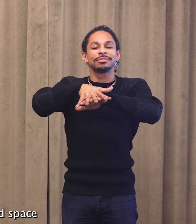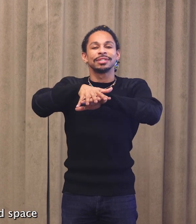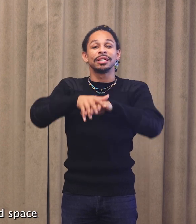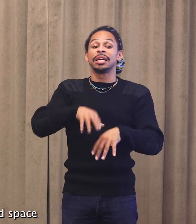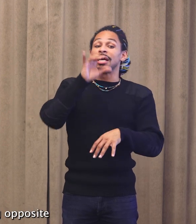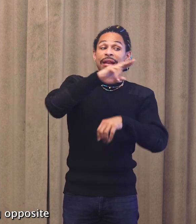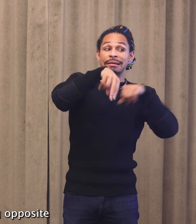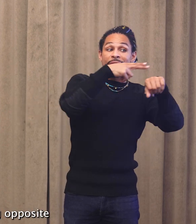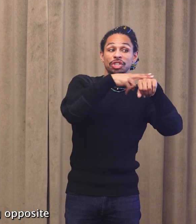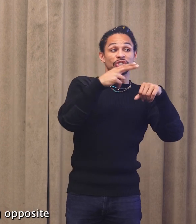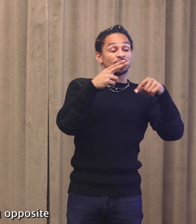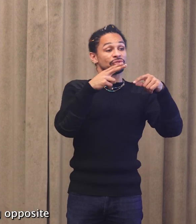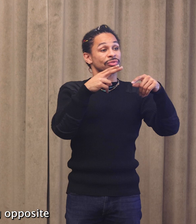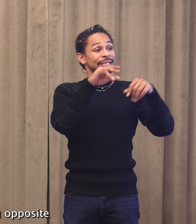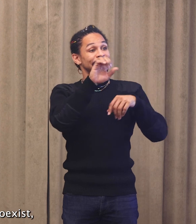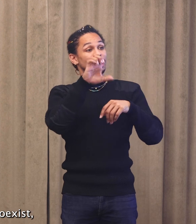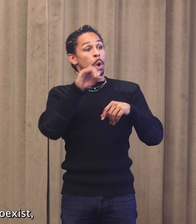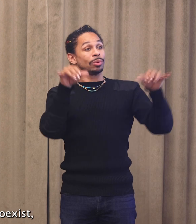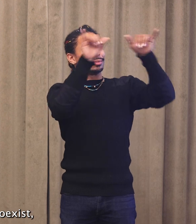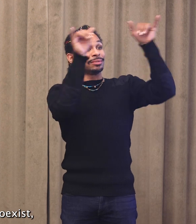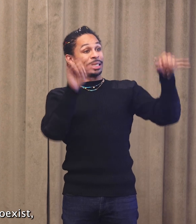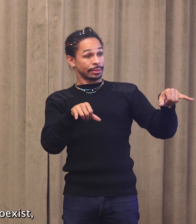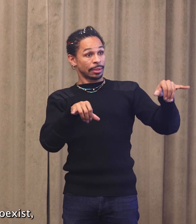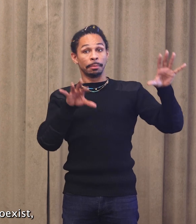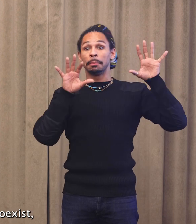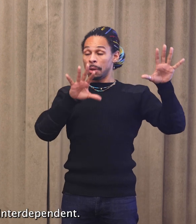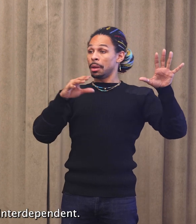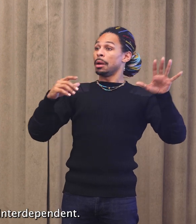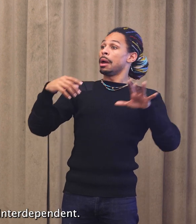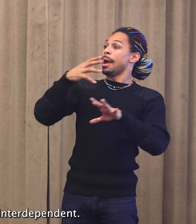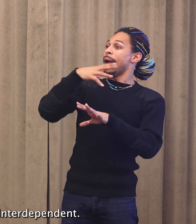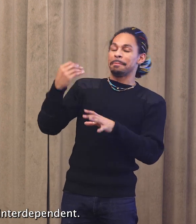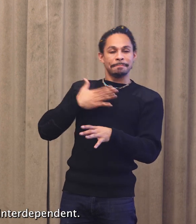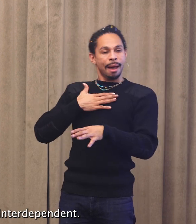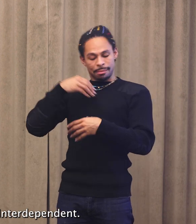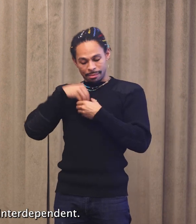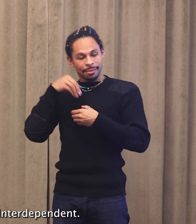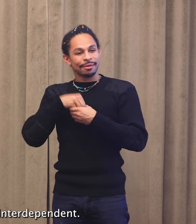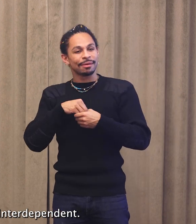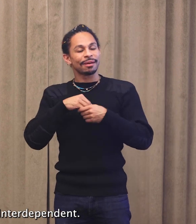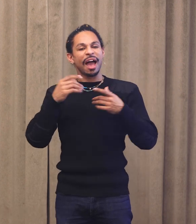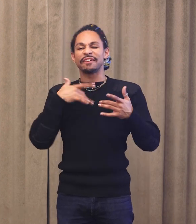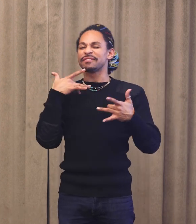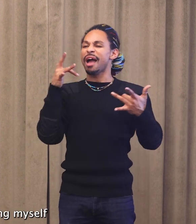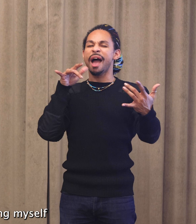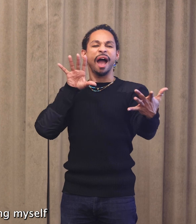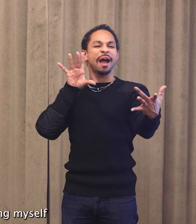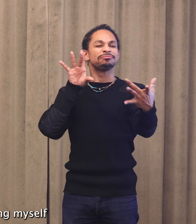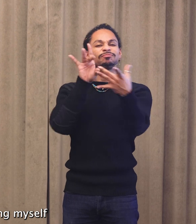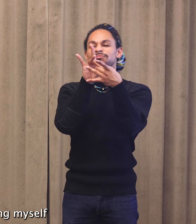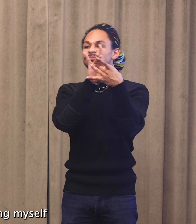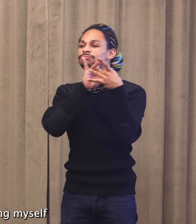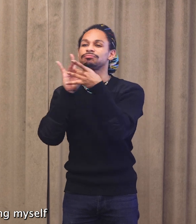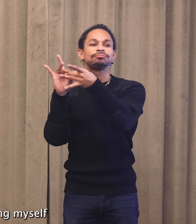and space, where seeming opposite not only coexist, but are symbiotic and interdependent. I